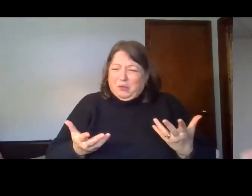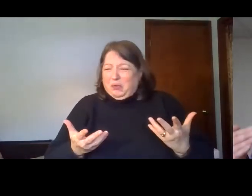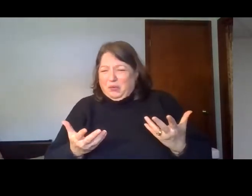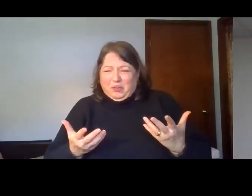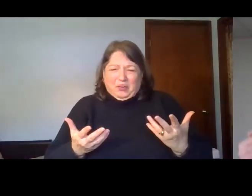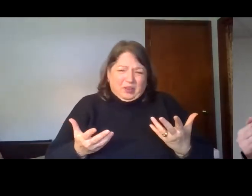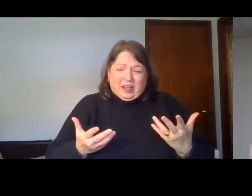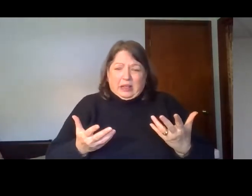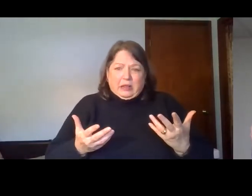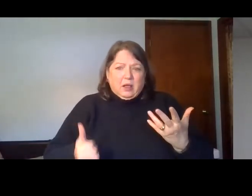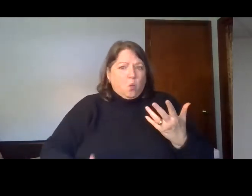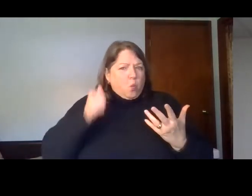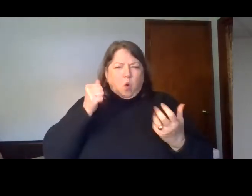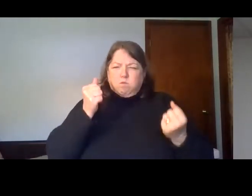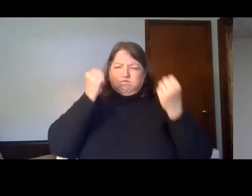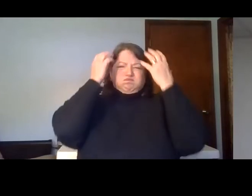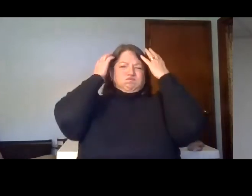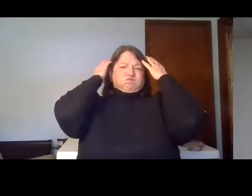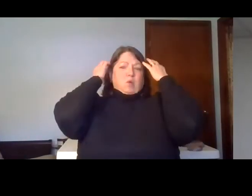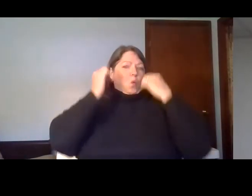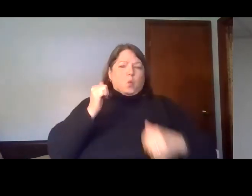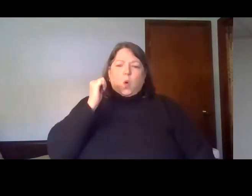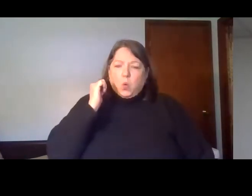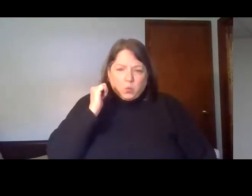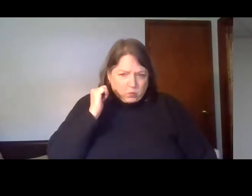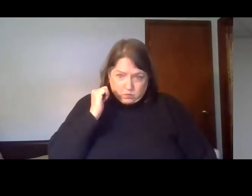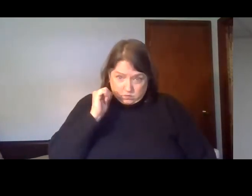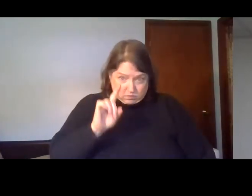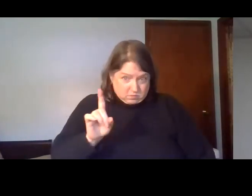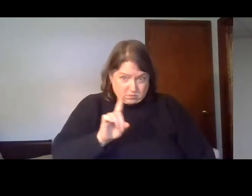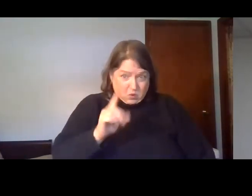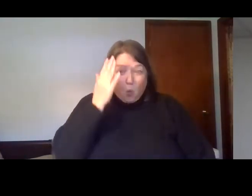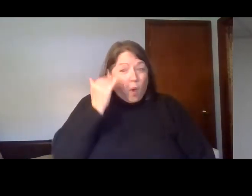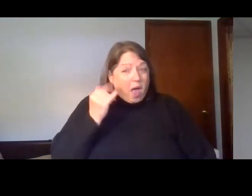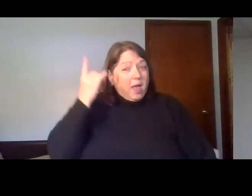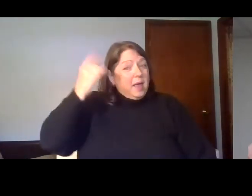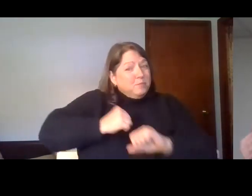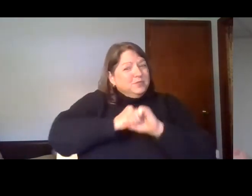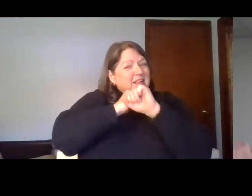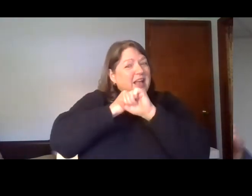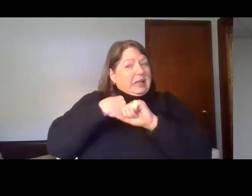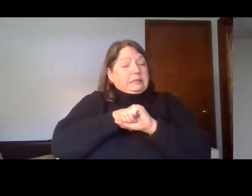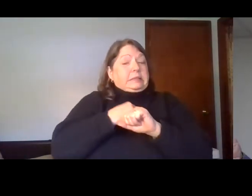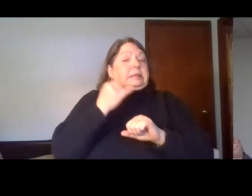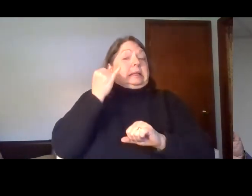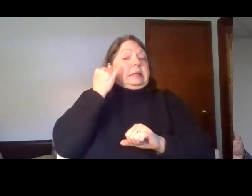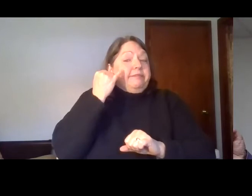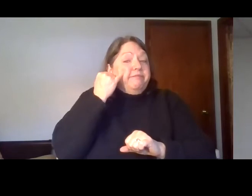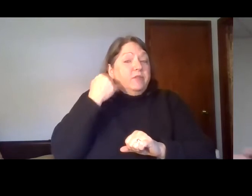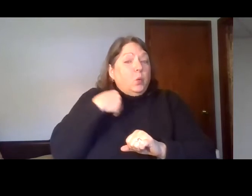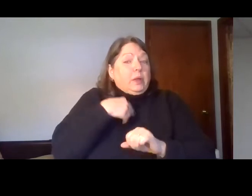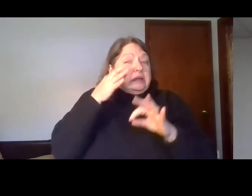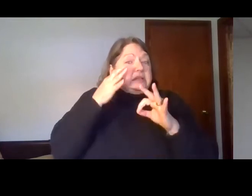will not overtake us because he's our protector. That is, if we're true followers